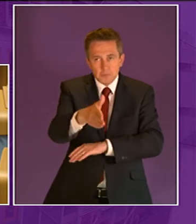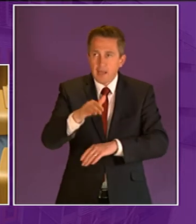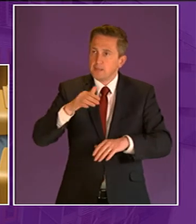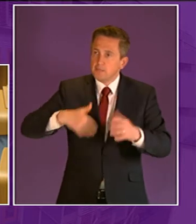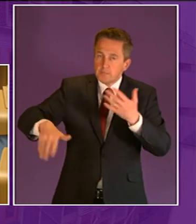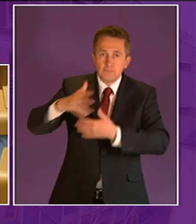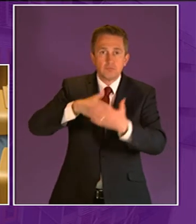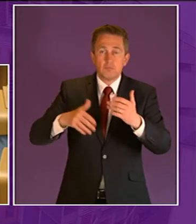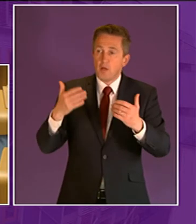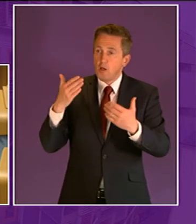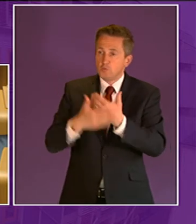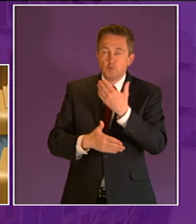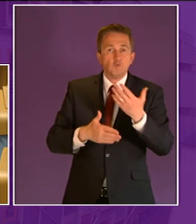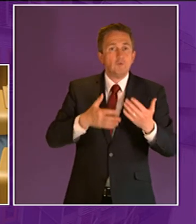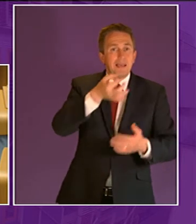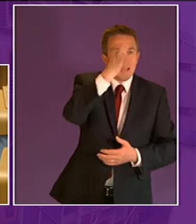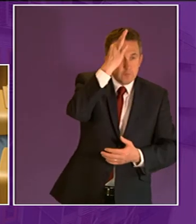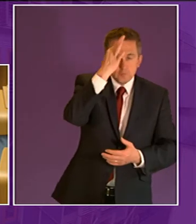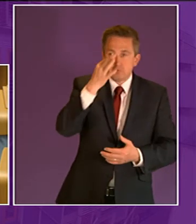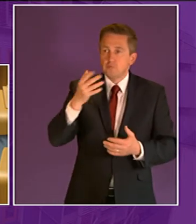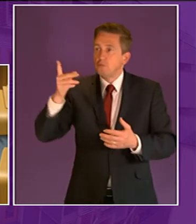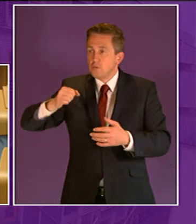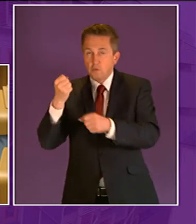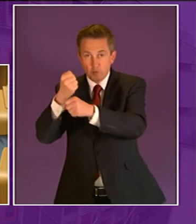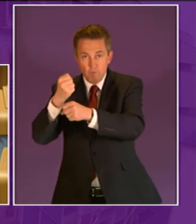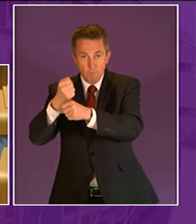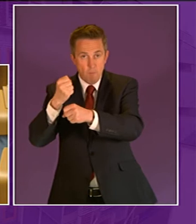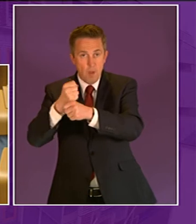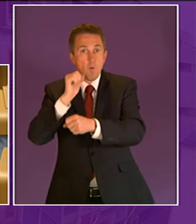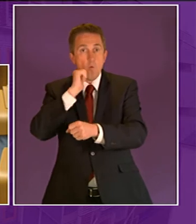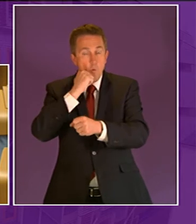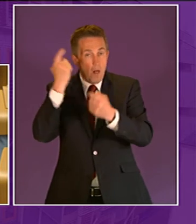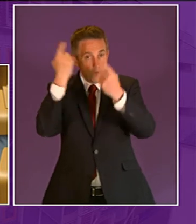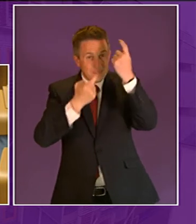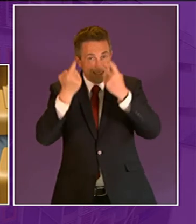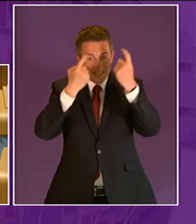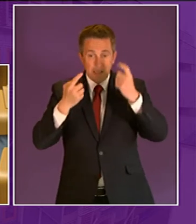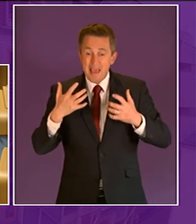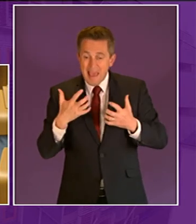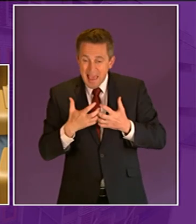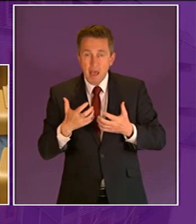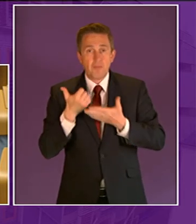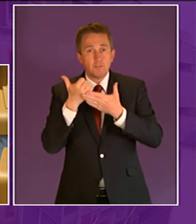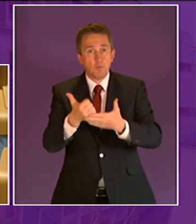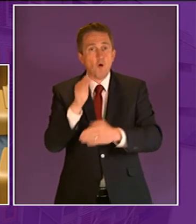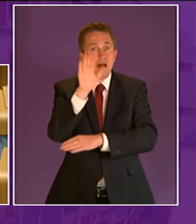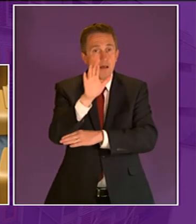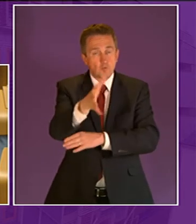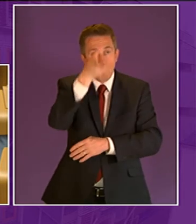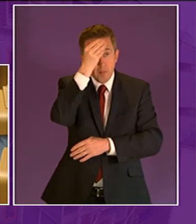new administrations and councils across the country will take this into consideration we'll look at how they can support outdoor learning for every child in